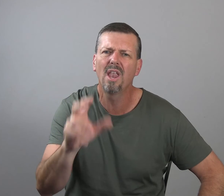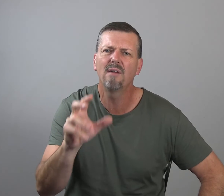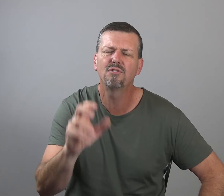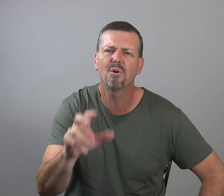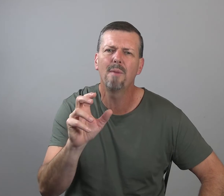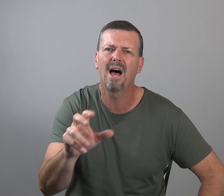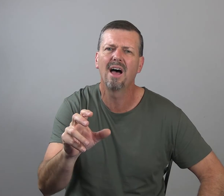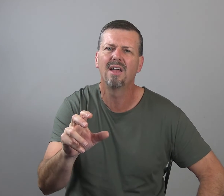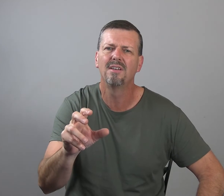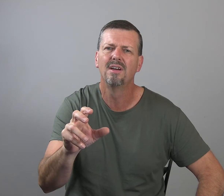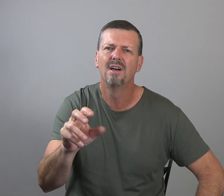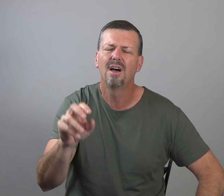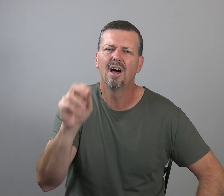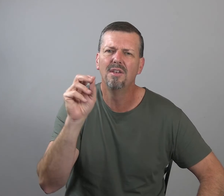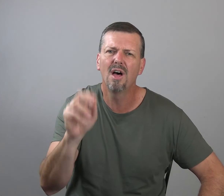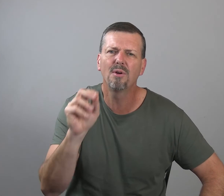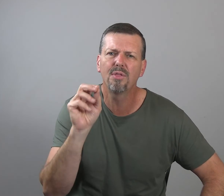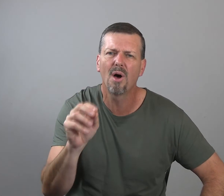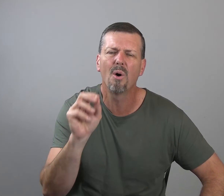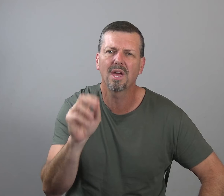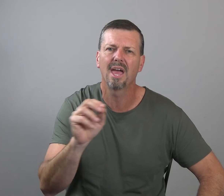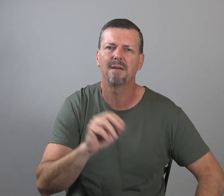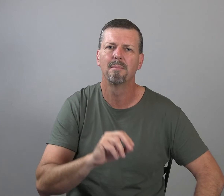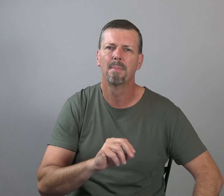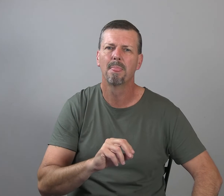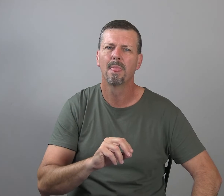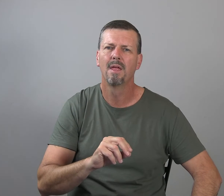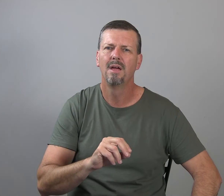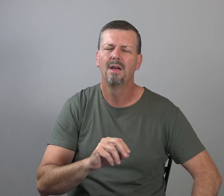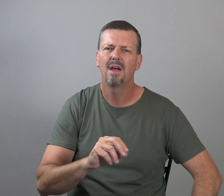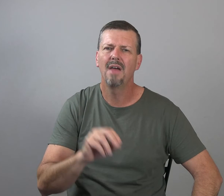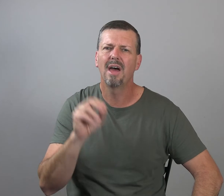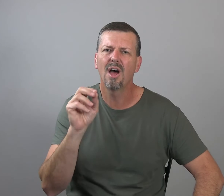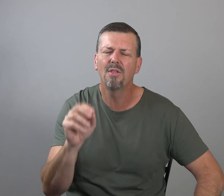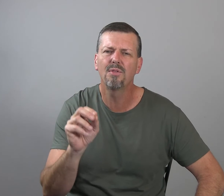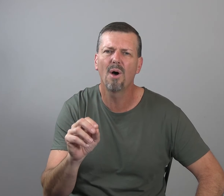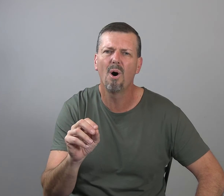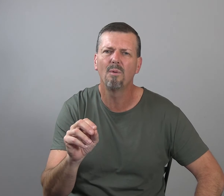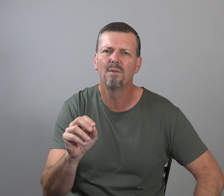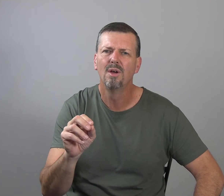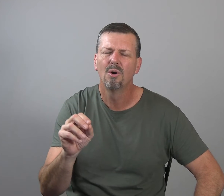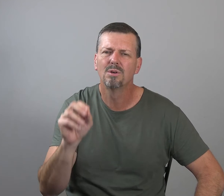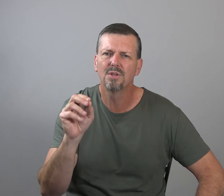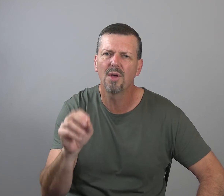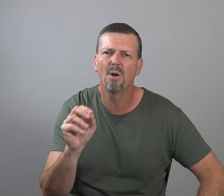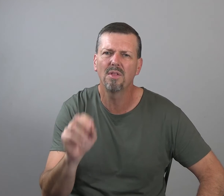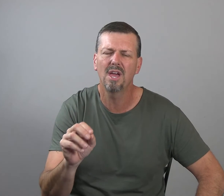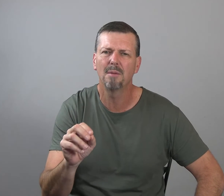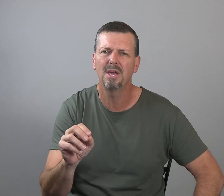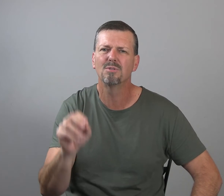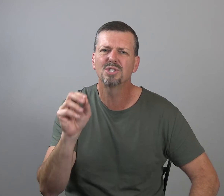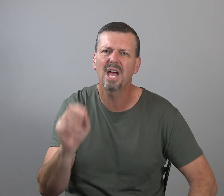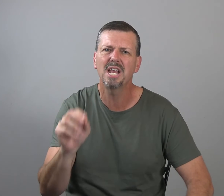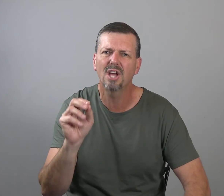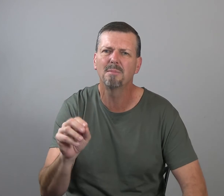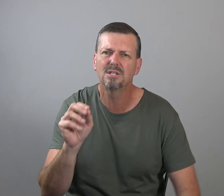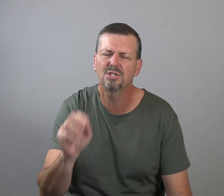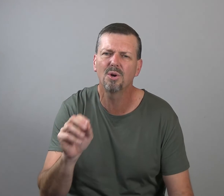left your mind, another thought came. And that other thought was the thought of the enemy. was Satan coming to steal